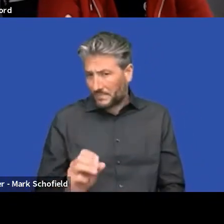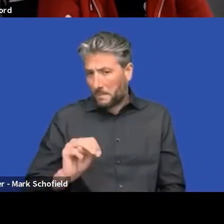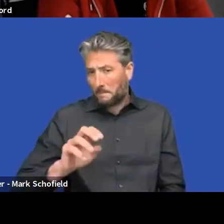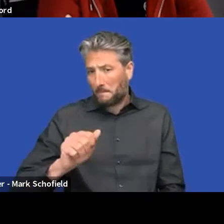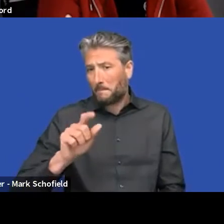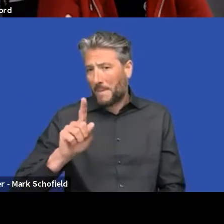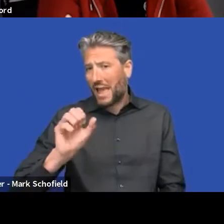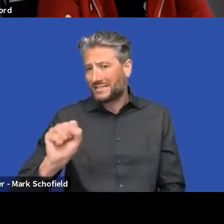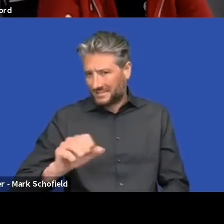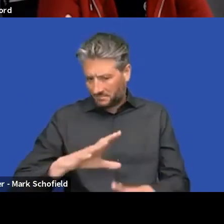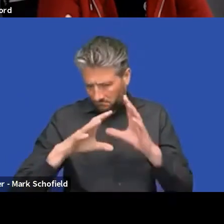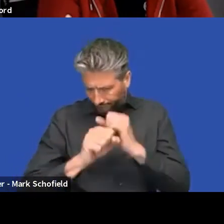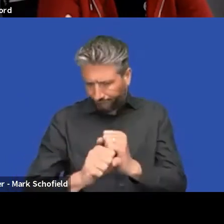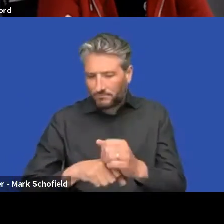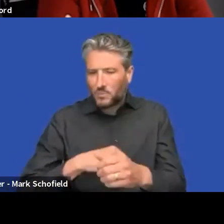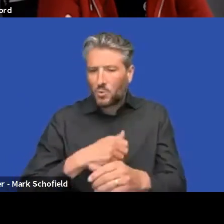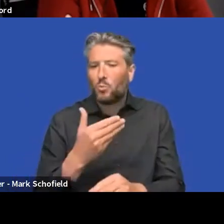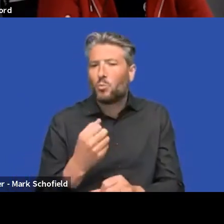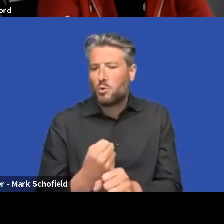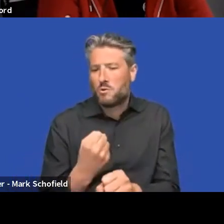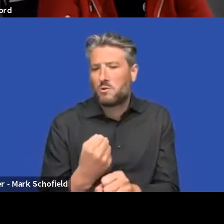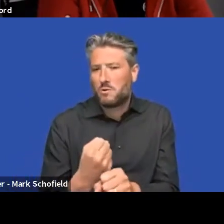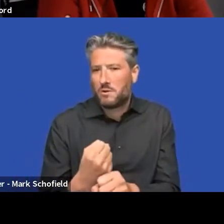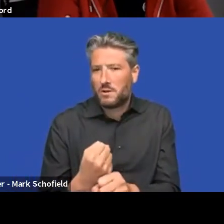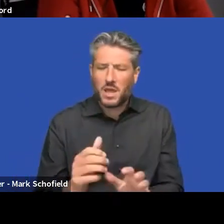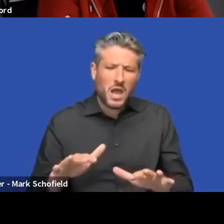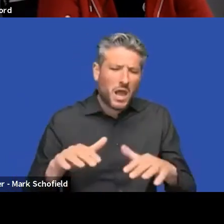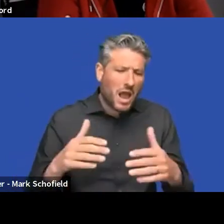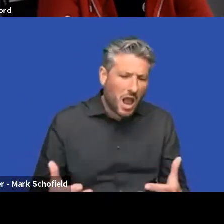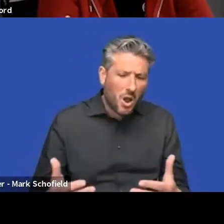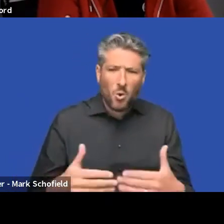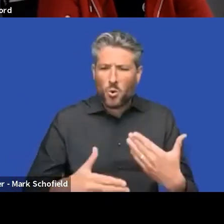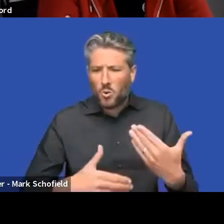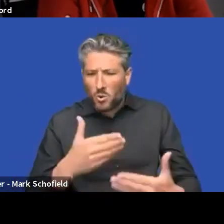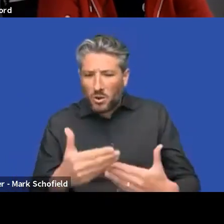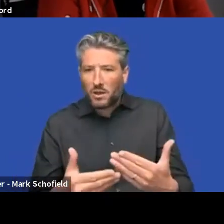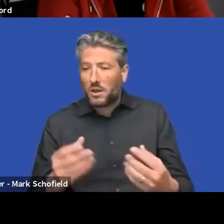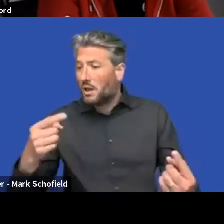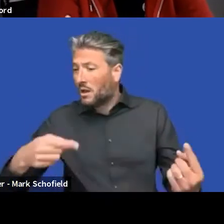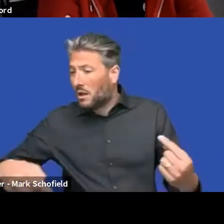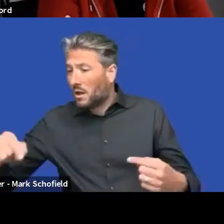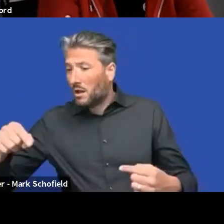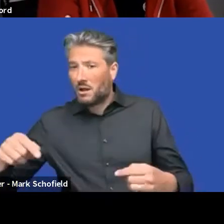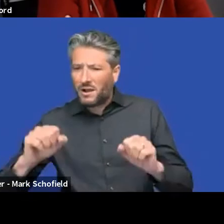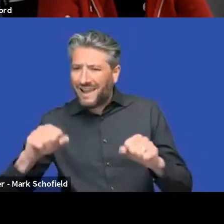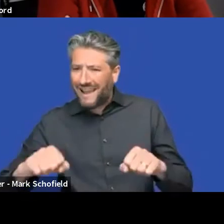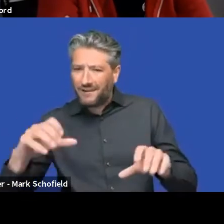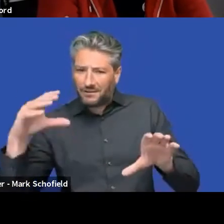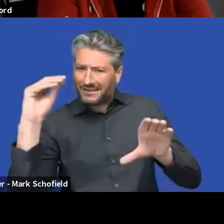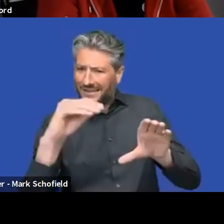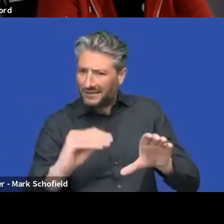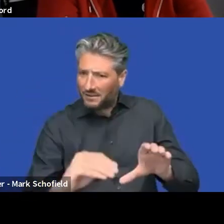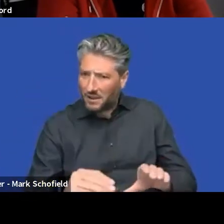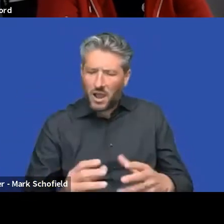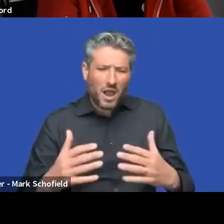how would that work? How, how do we allow people to put anything anywhere or change anything to anything else without